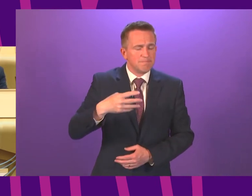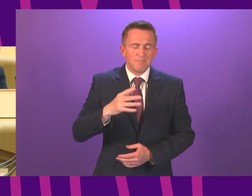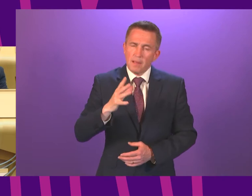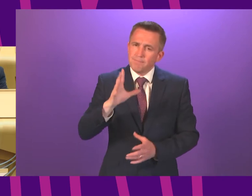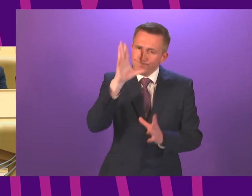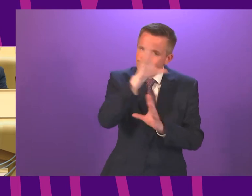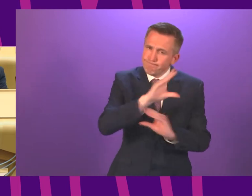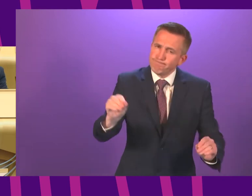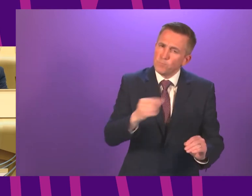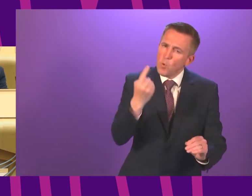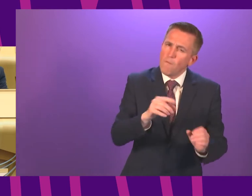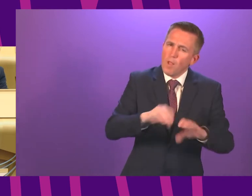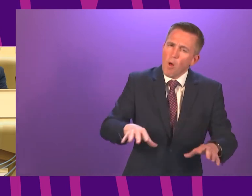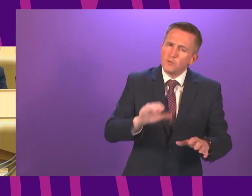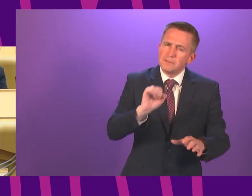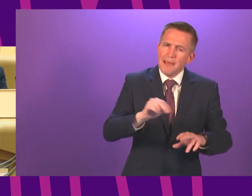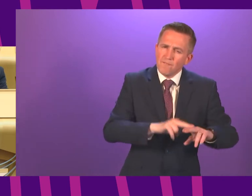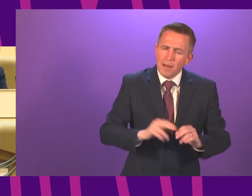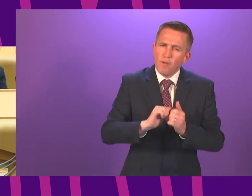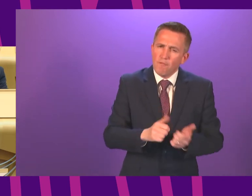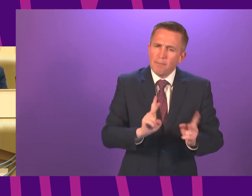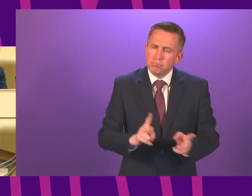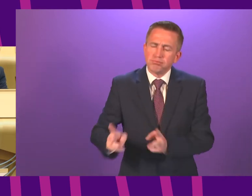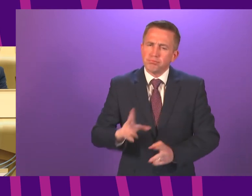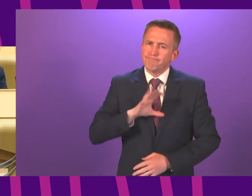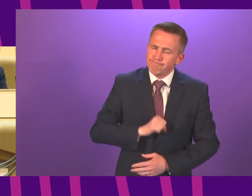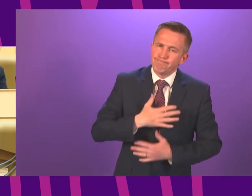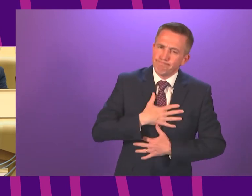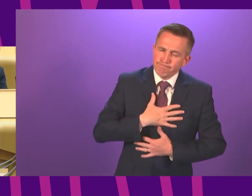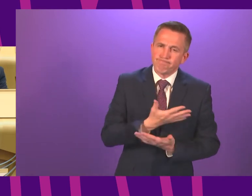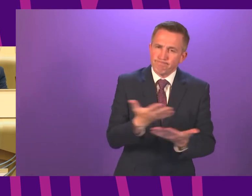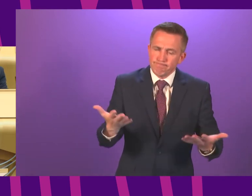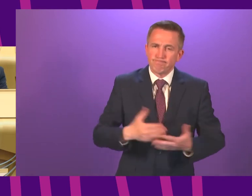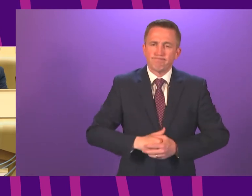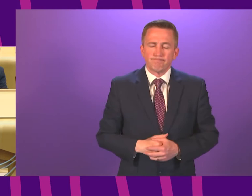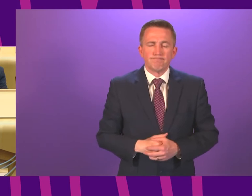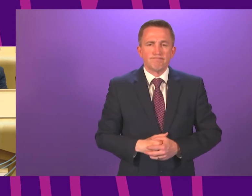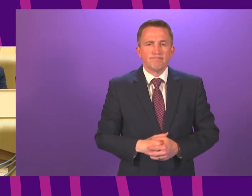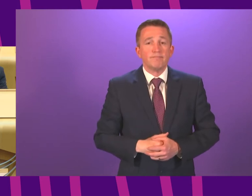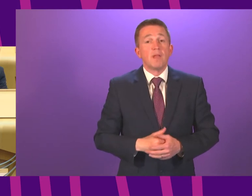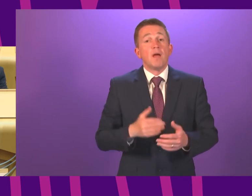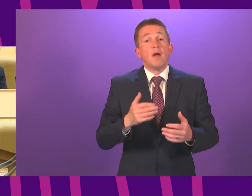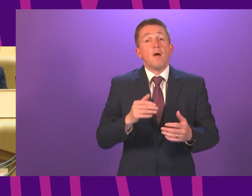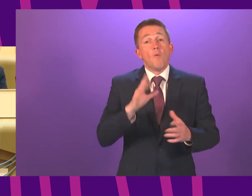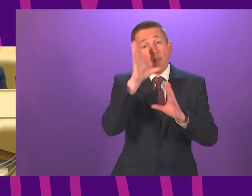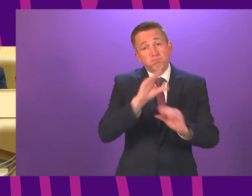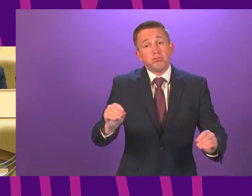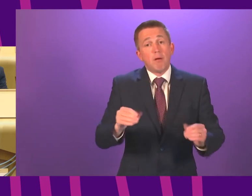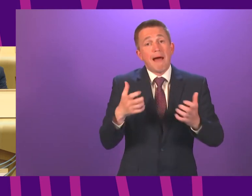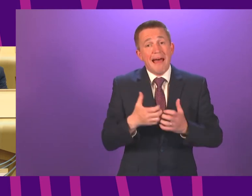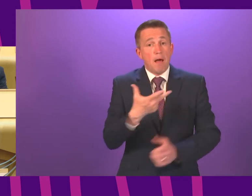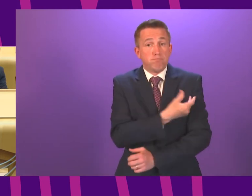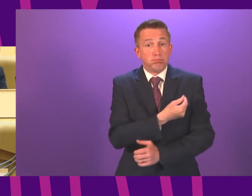my condolences to everyone who has lost a loved one. I will also give an update on the vaccination programme. As of